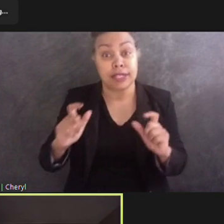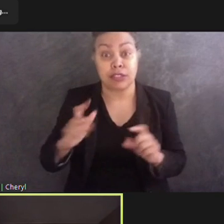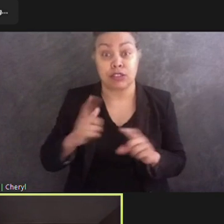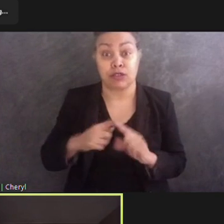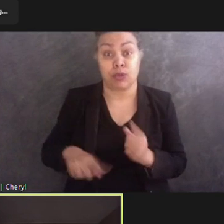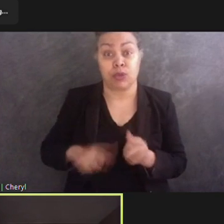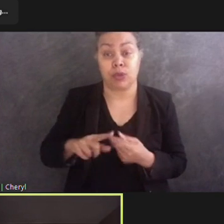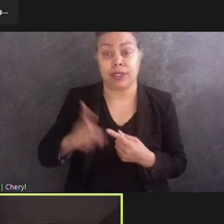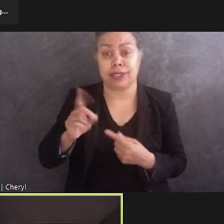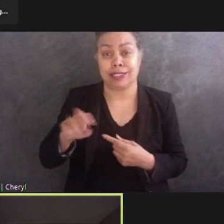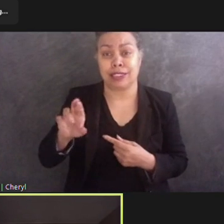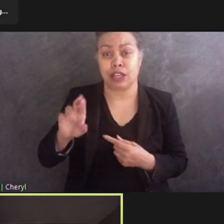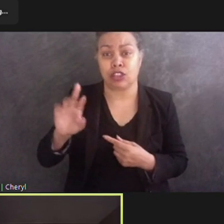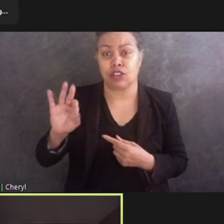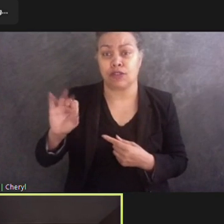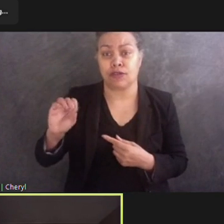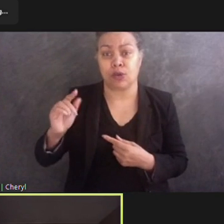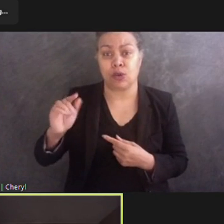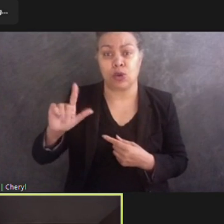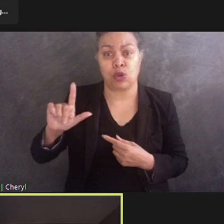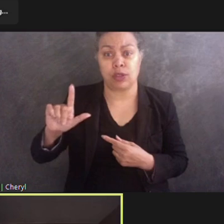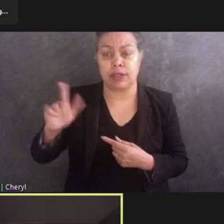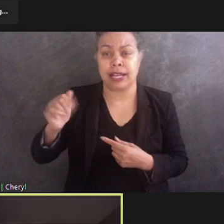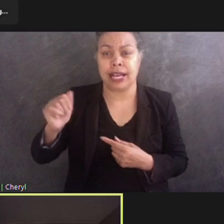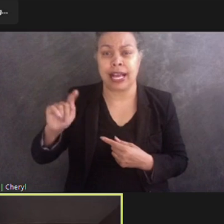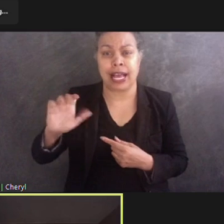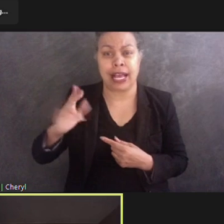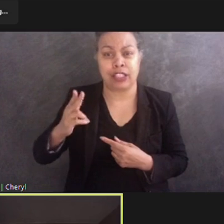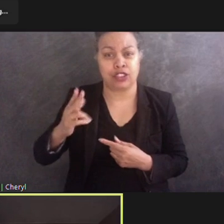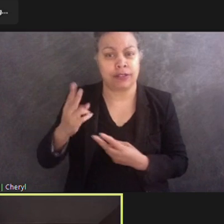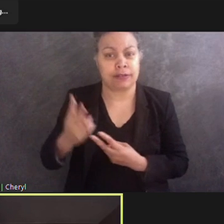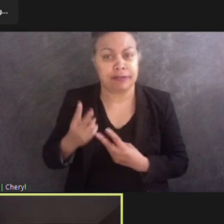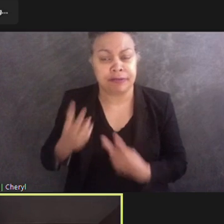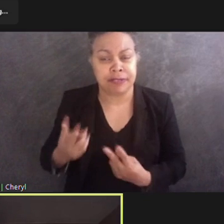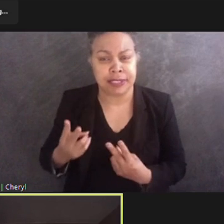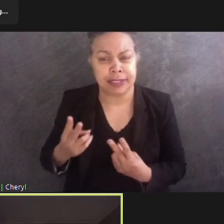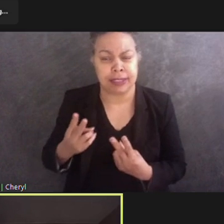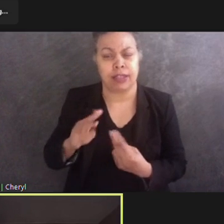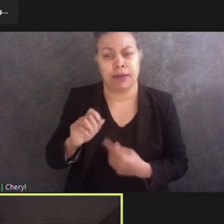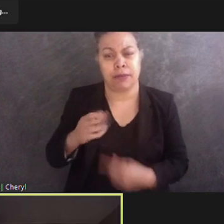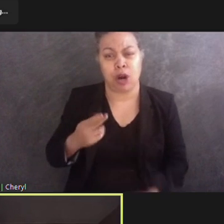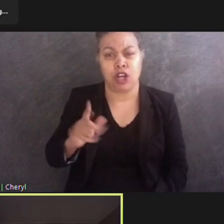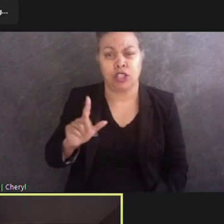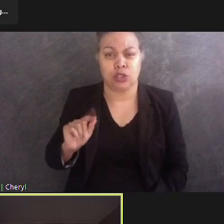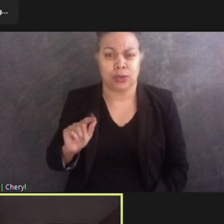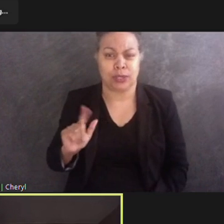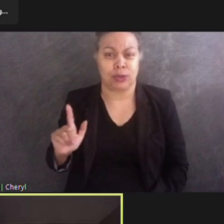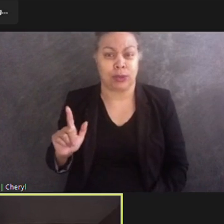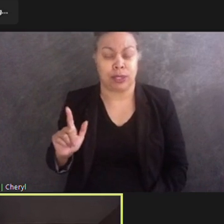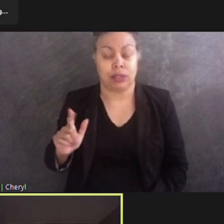March 17, 2021. We will indicate where photos are used that are not from that visit.